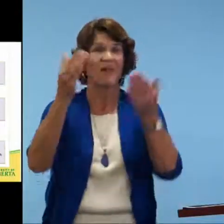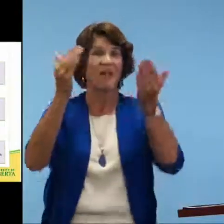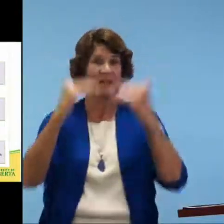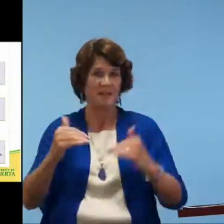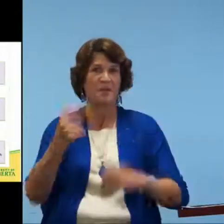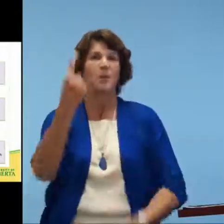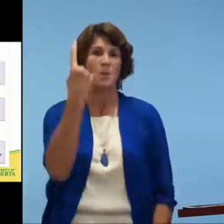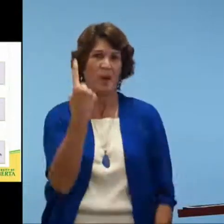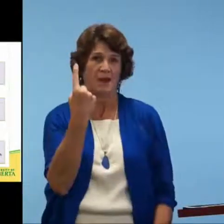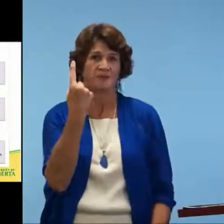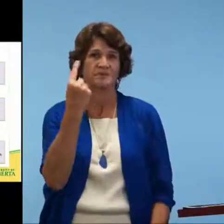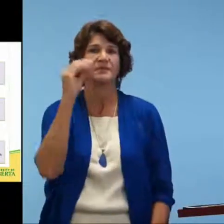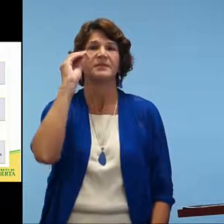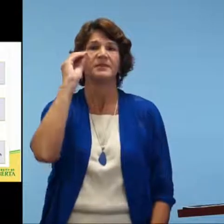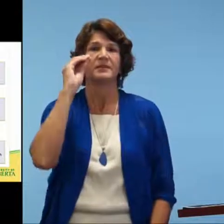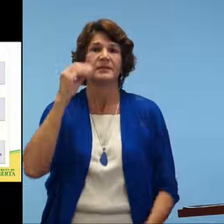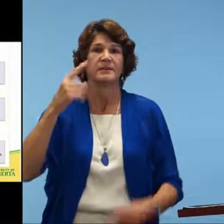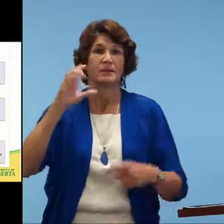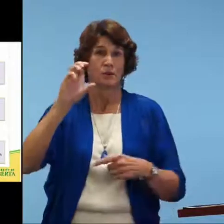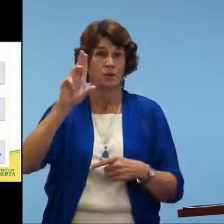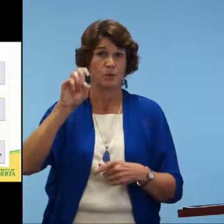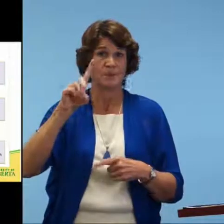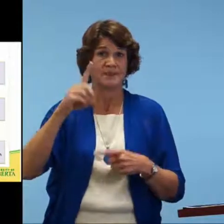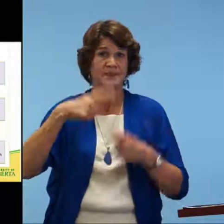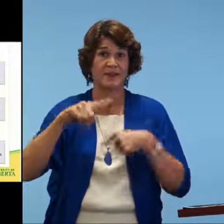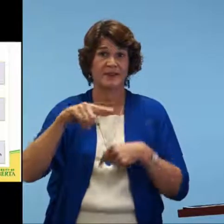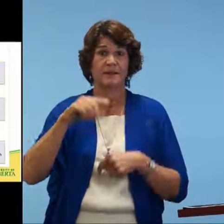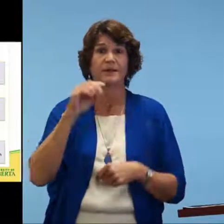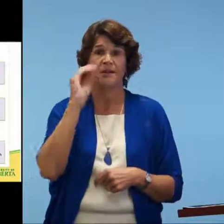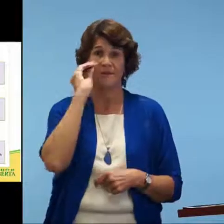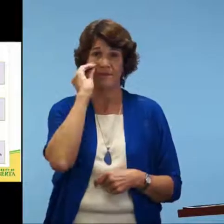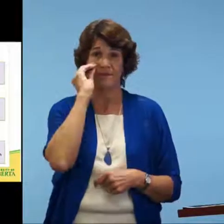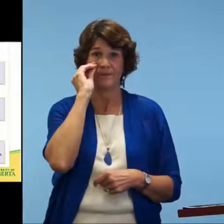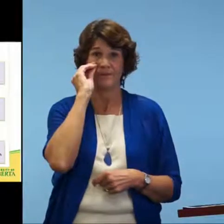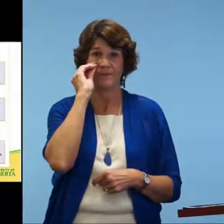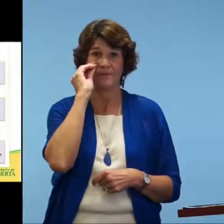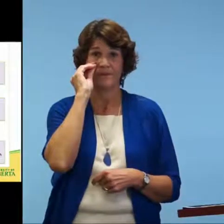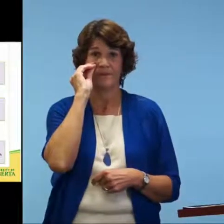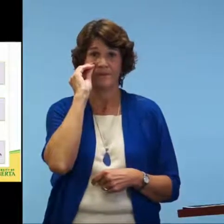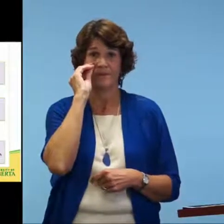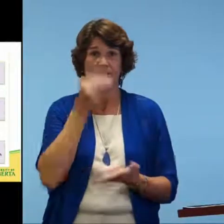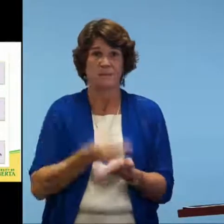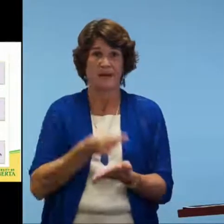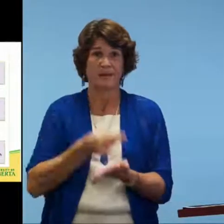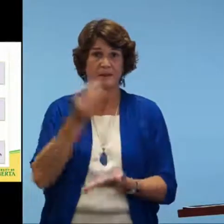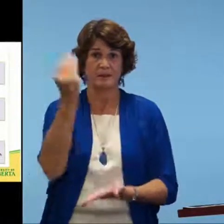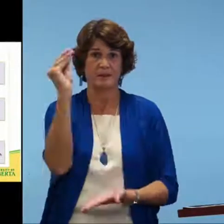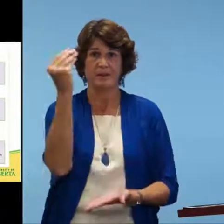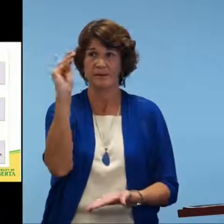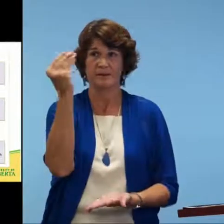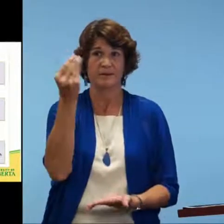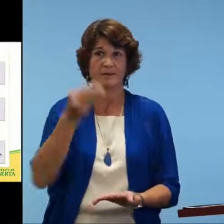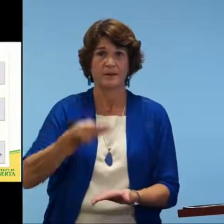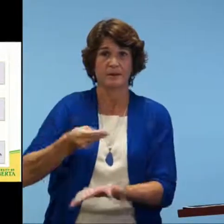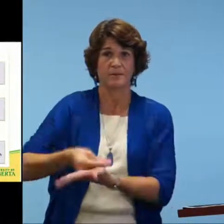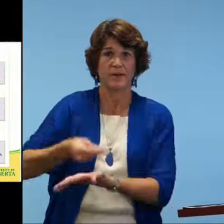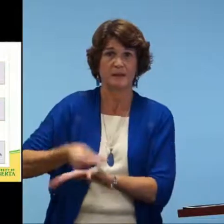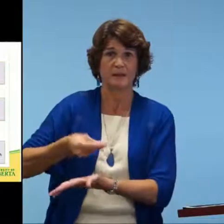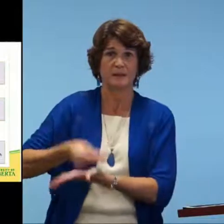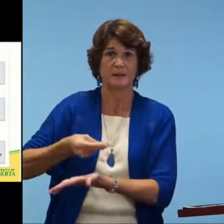And then the third picture is, sorry, then we move down to the bottom one, the cute speech being money. And this is the